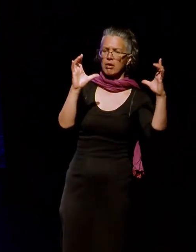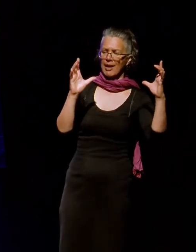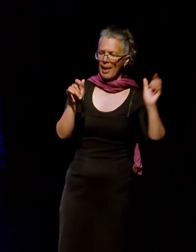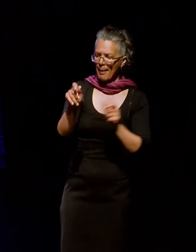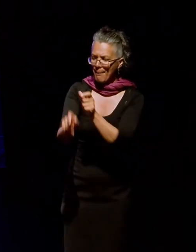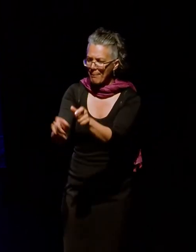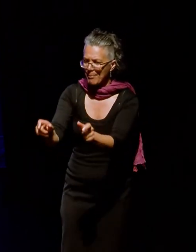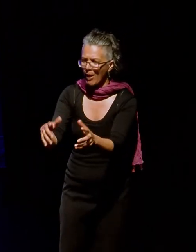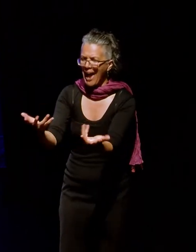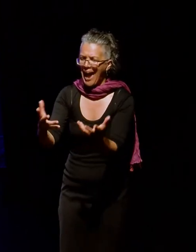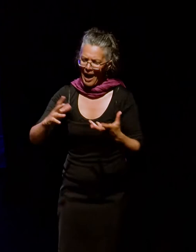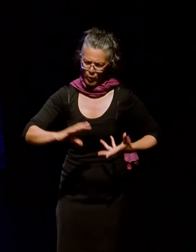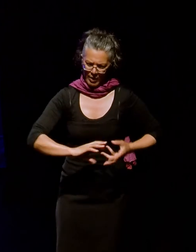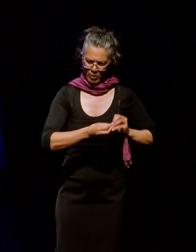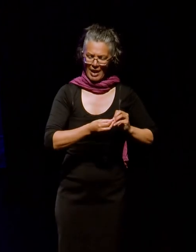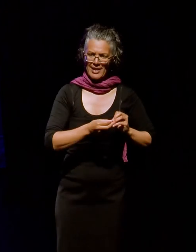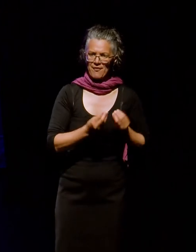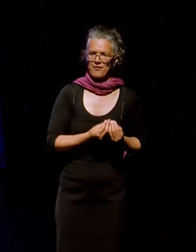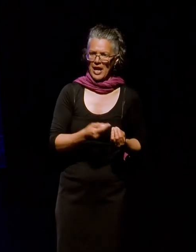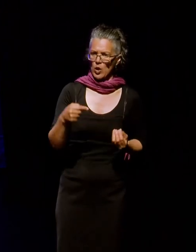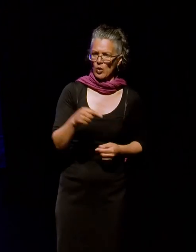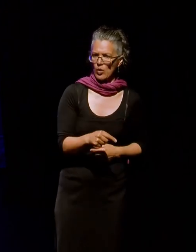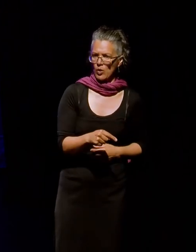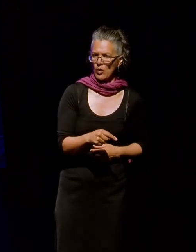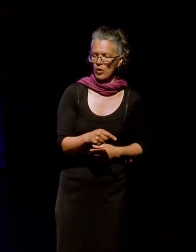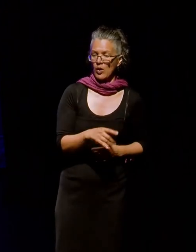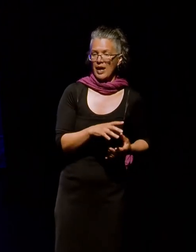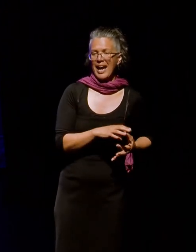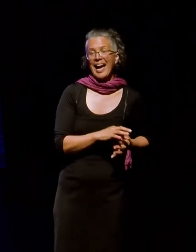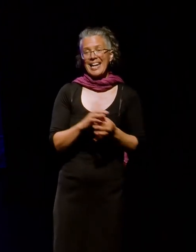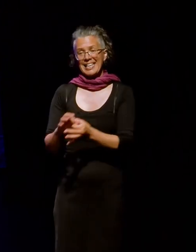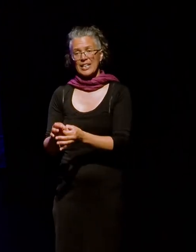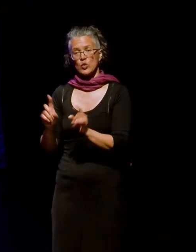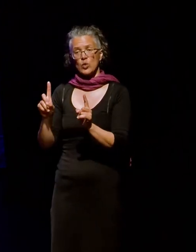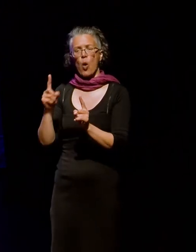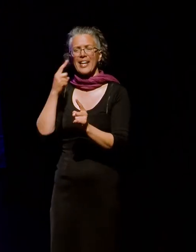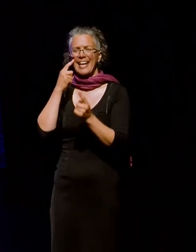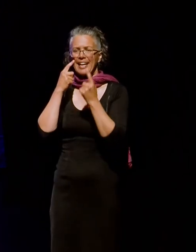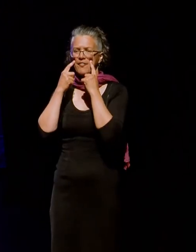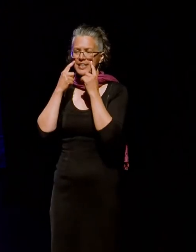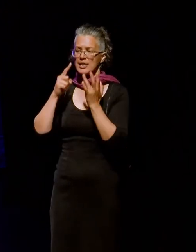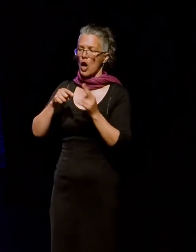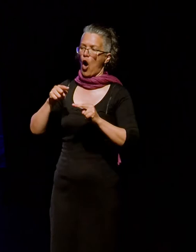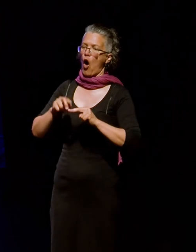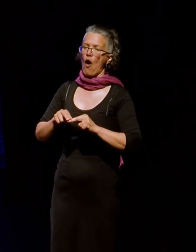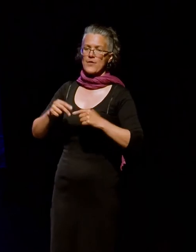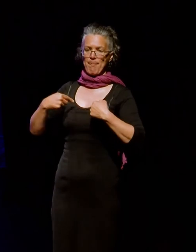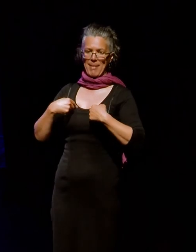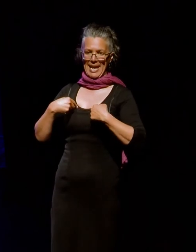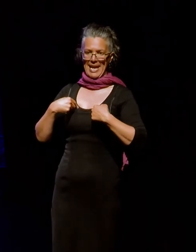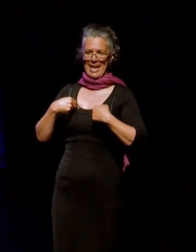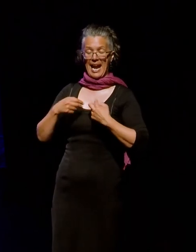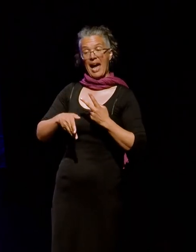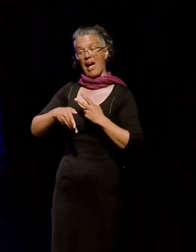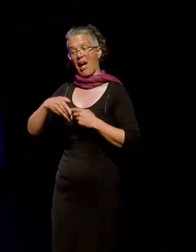value them. This is related to what Sue McKemish calls evidence of me and what Nesmith and Bastion refer to